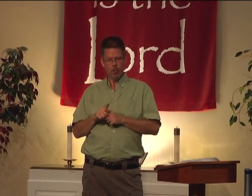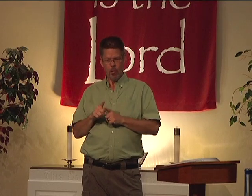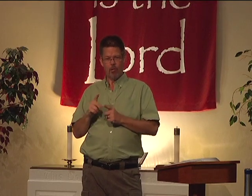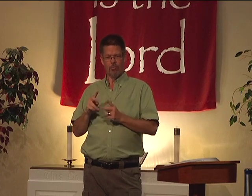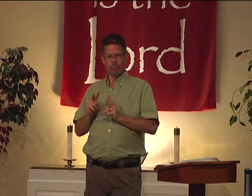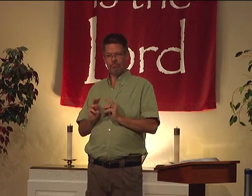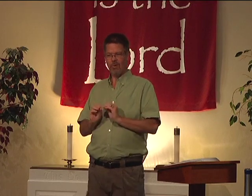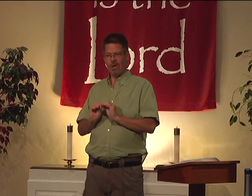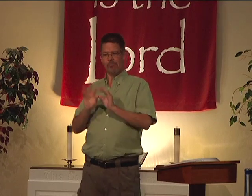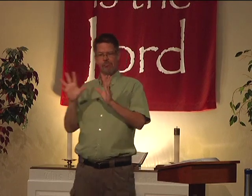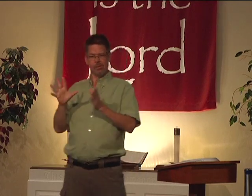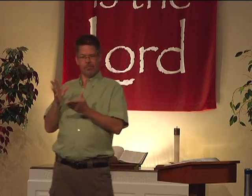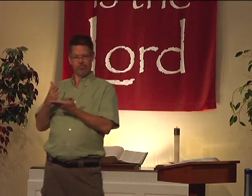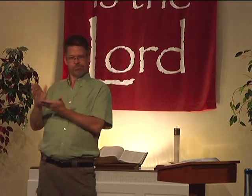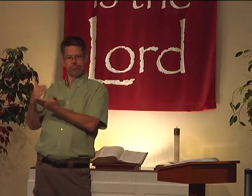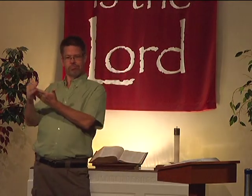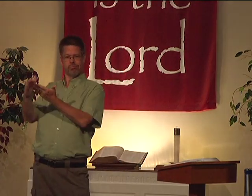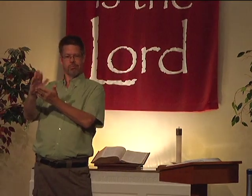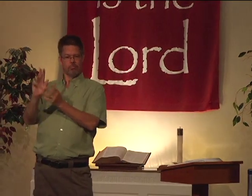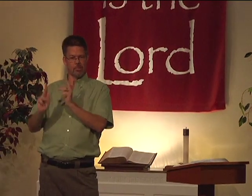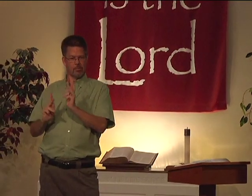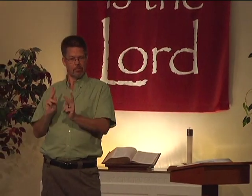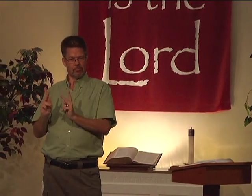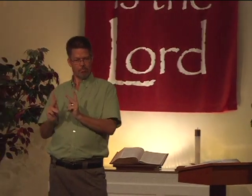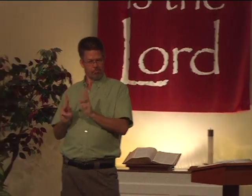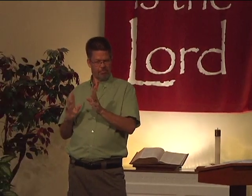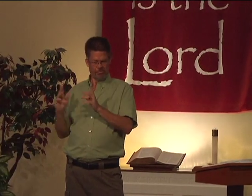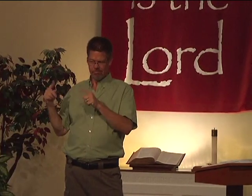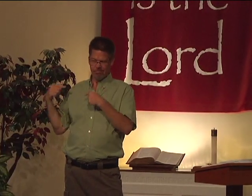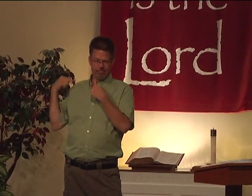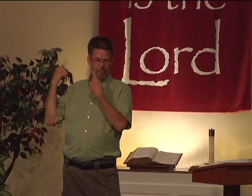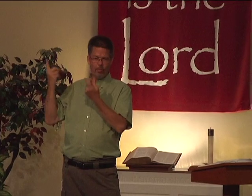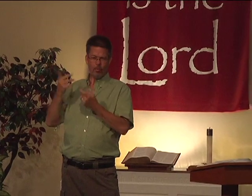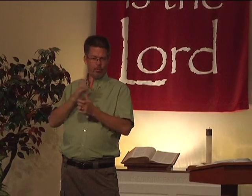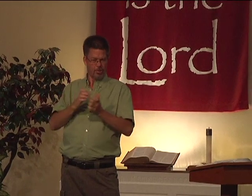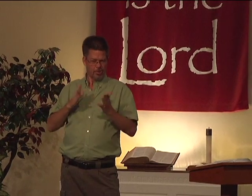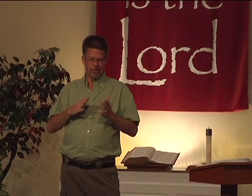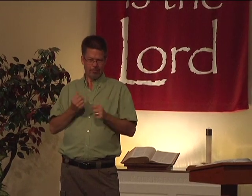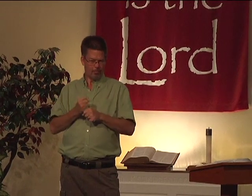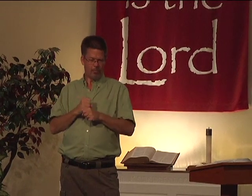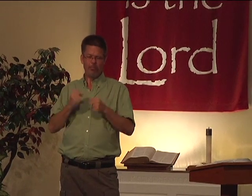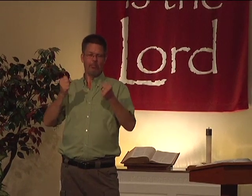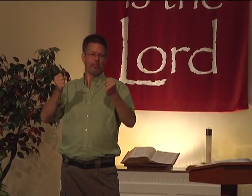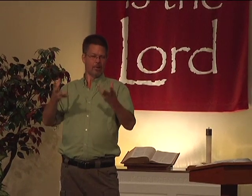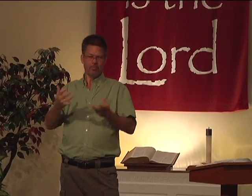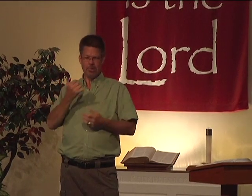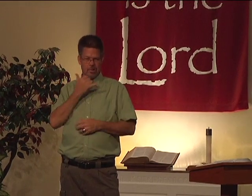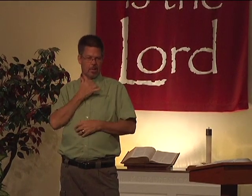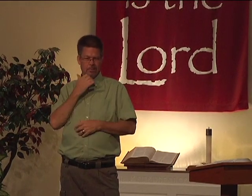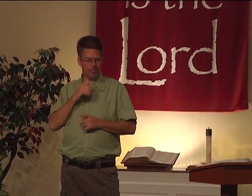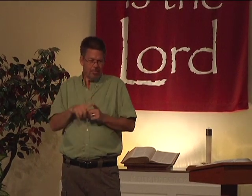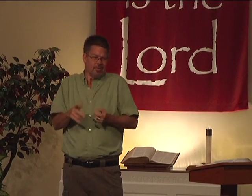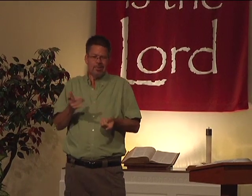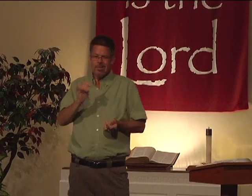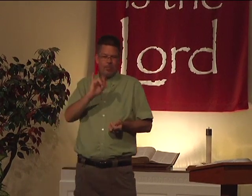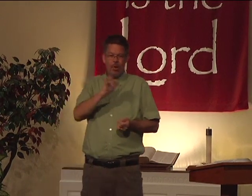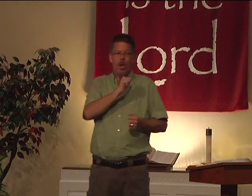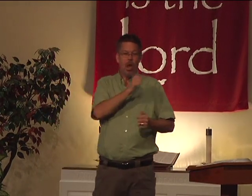times we obviously reject other people. And that's happened. Christians have done that. We all make many